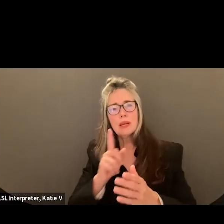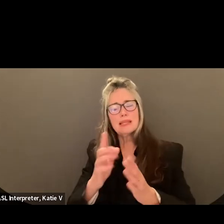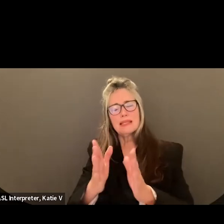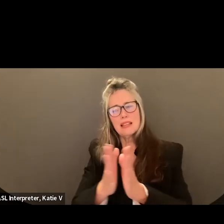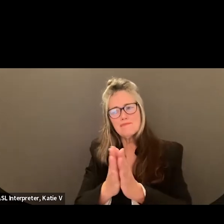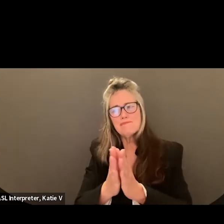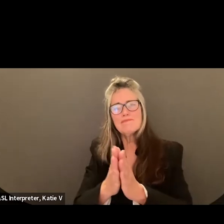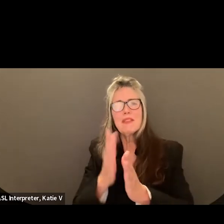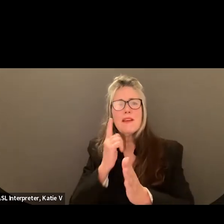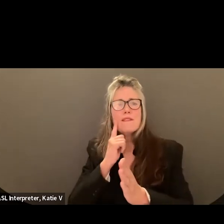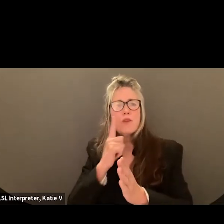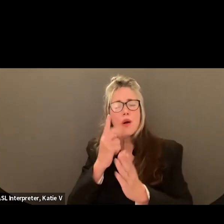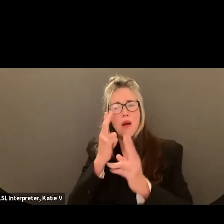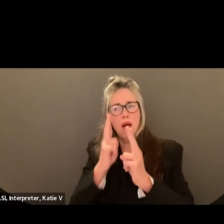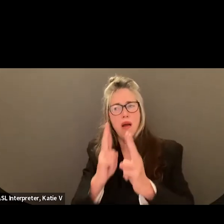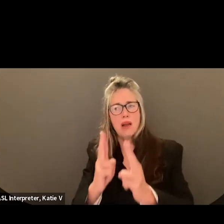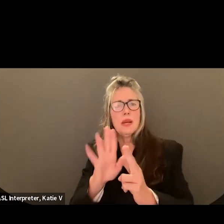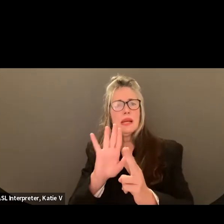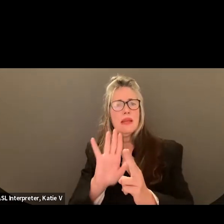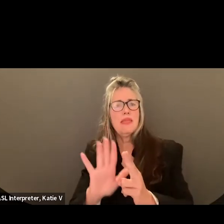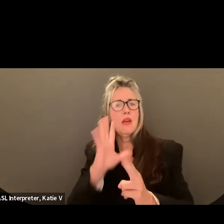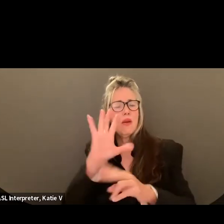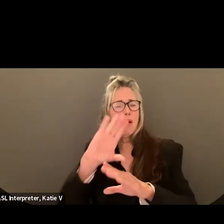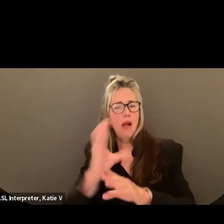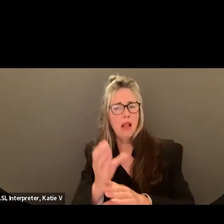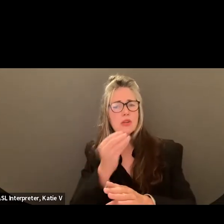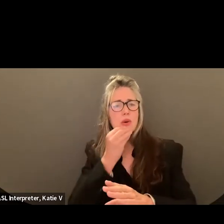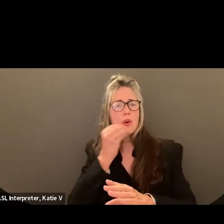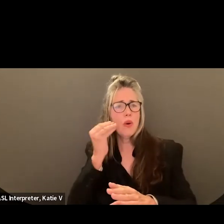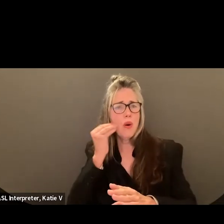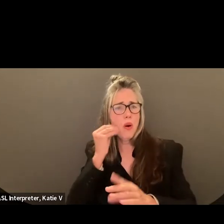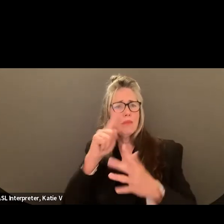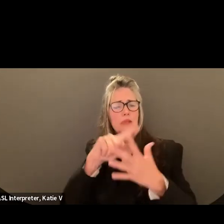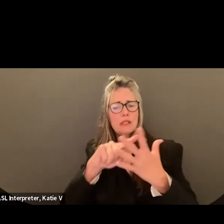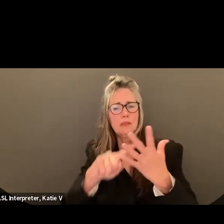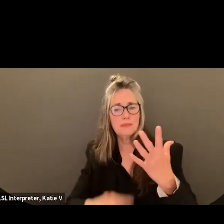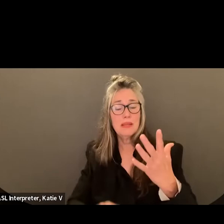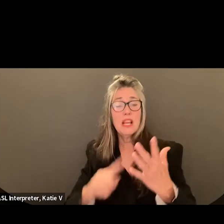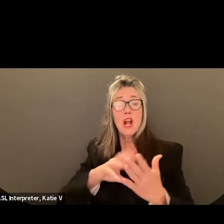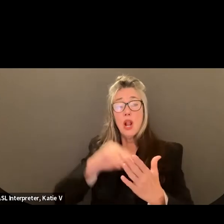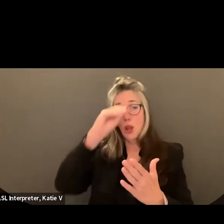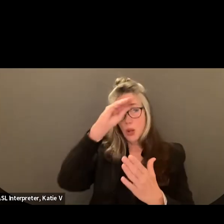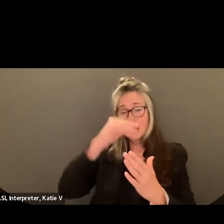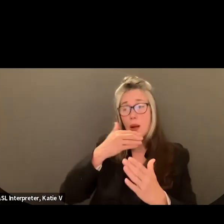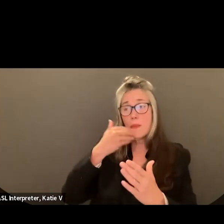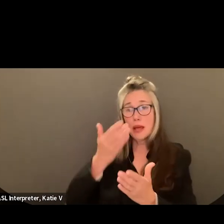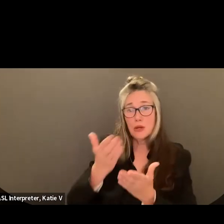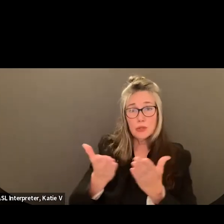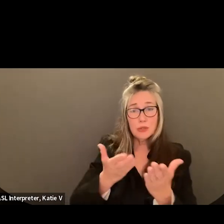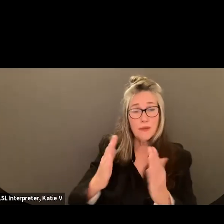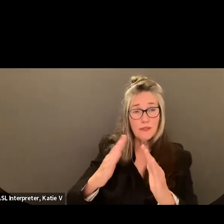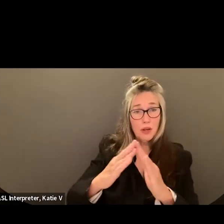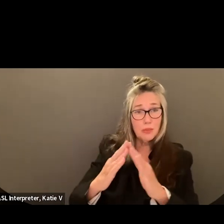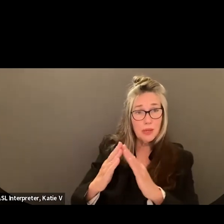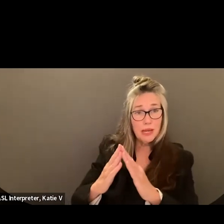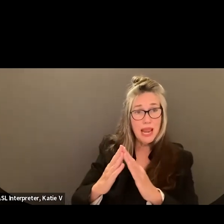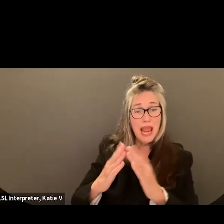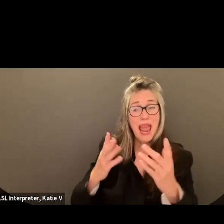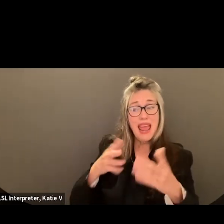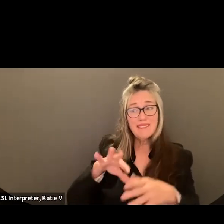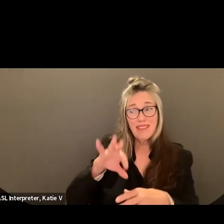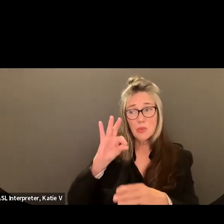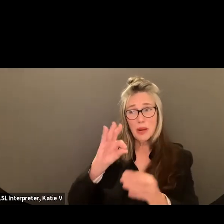community by looking at ways to celebrate the culture, learn on how we can better serve that community, and find ways to infuse Indigenous